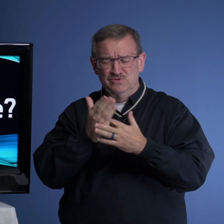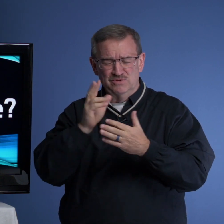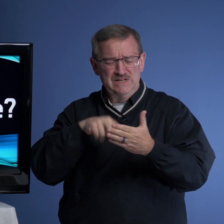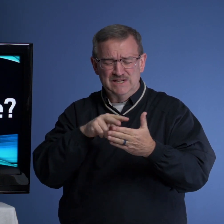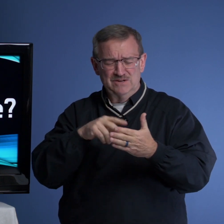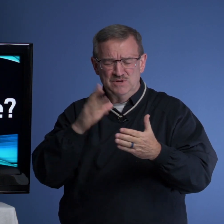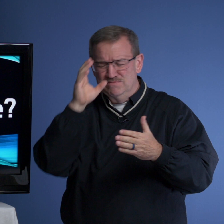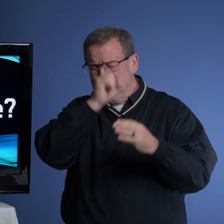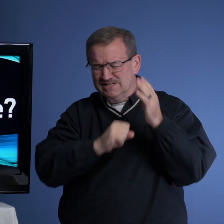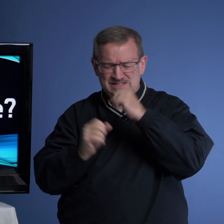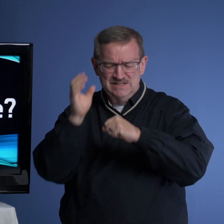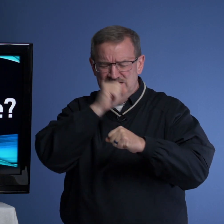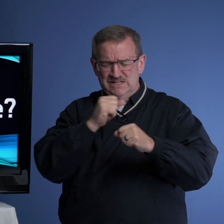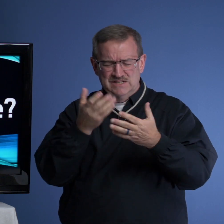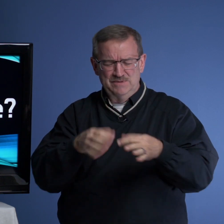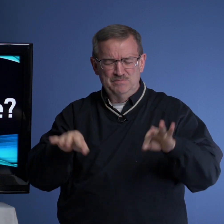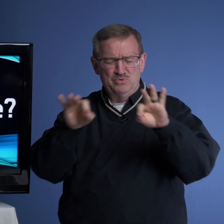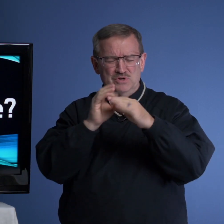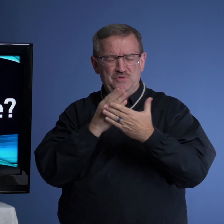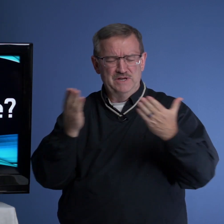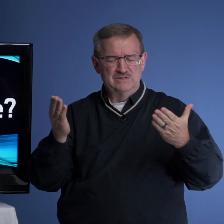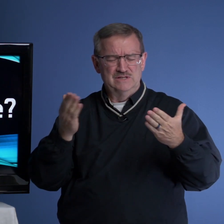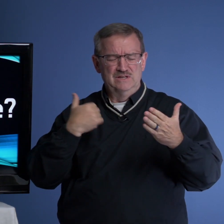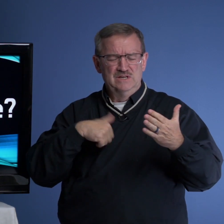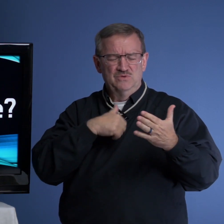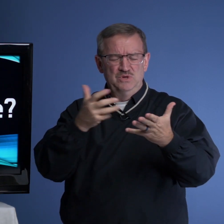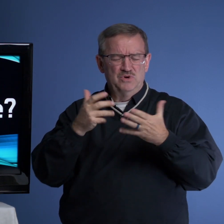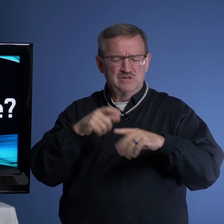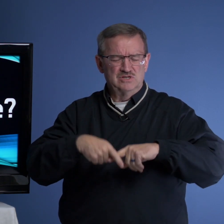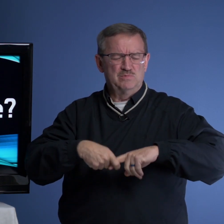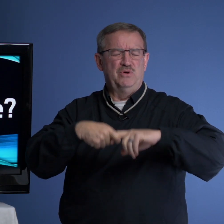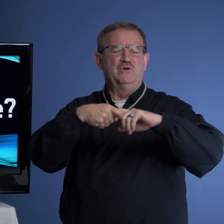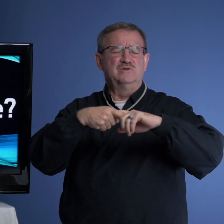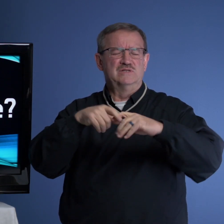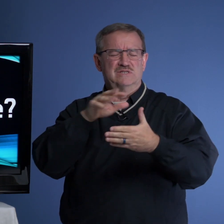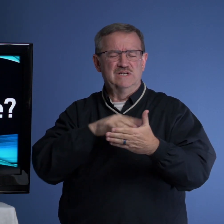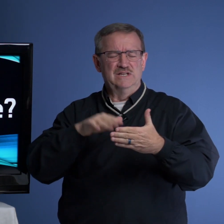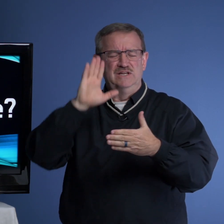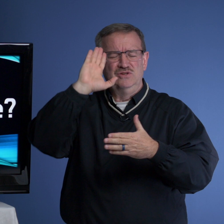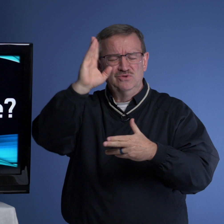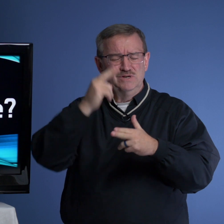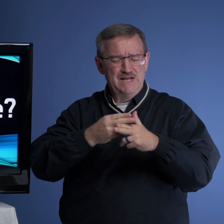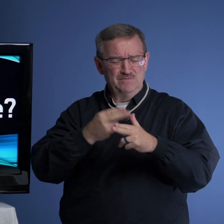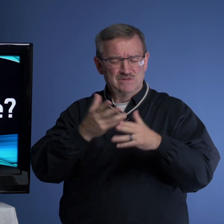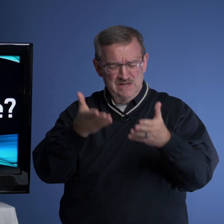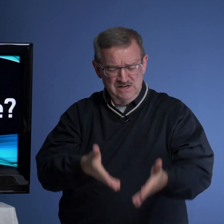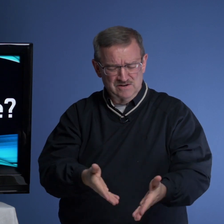reading, and we miss some important things. And we want to just pause and study Your names here.